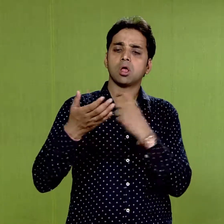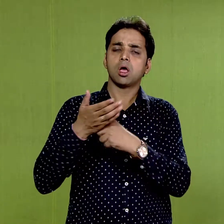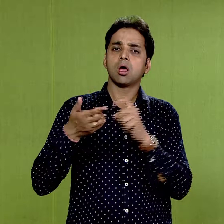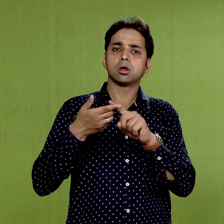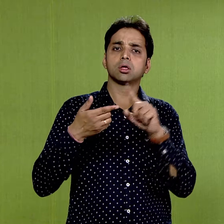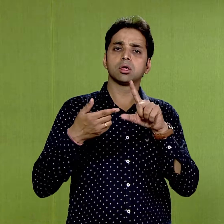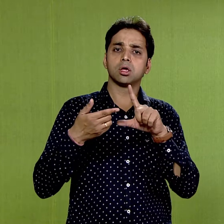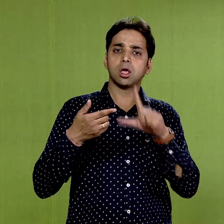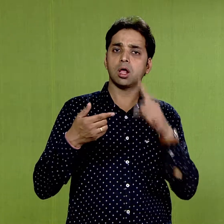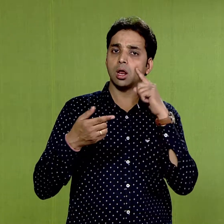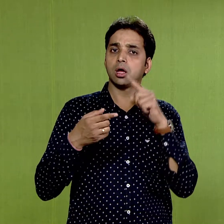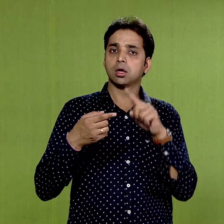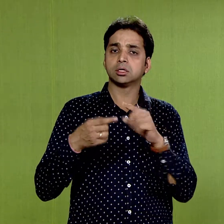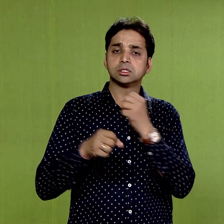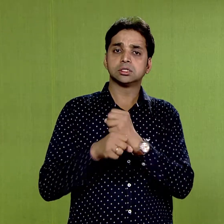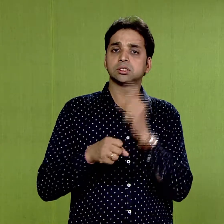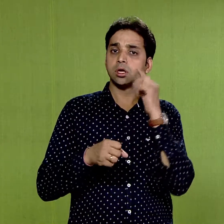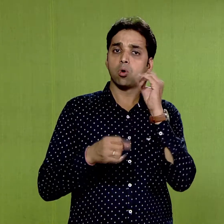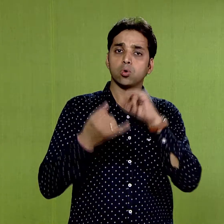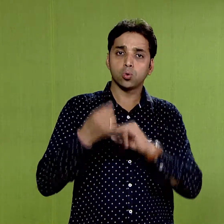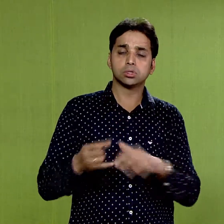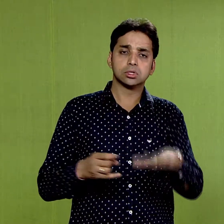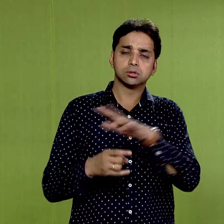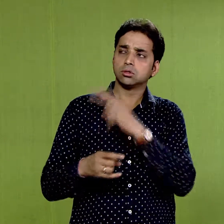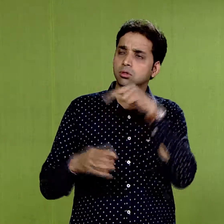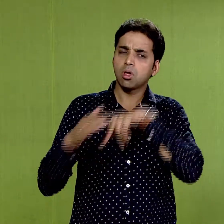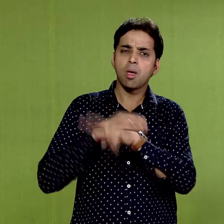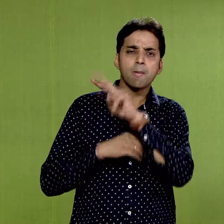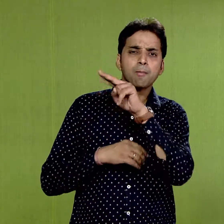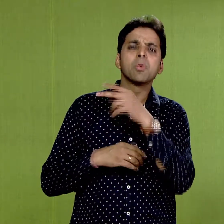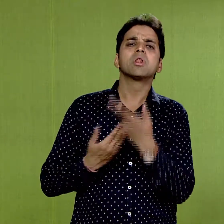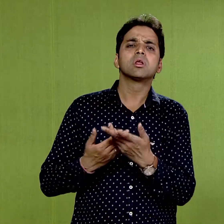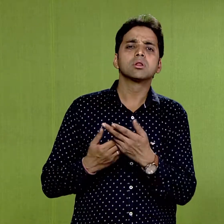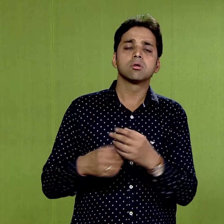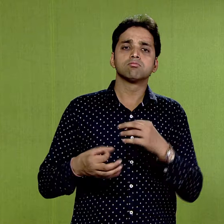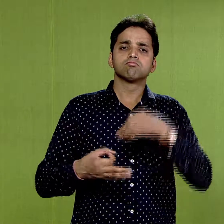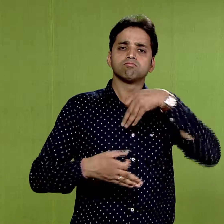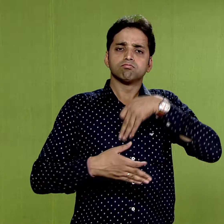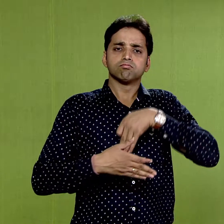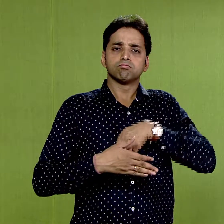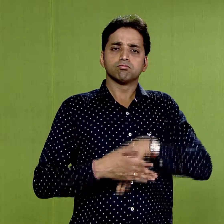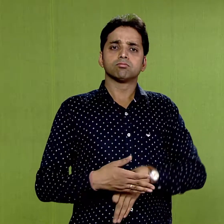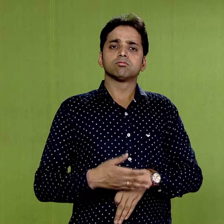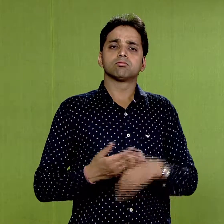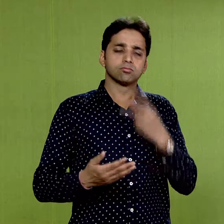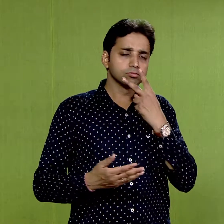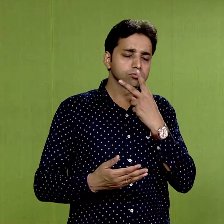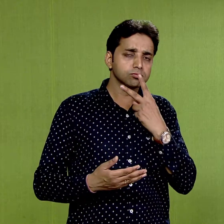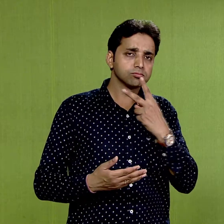in their inner meanings and spirit nothing